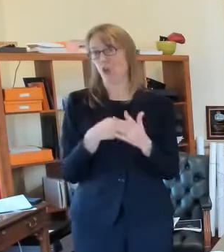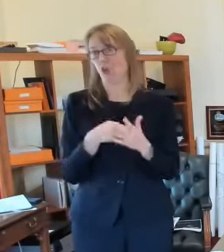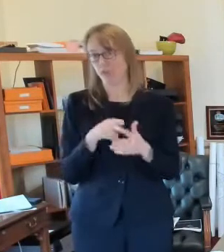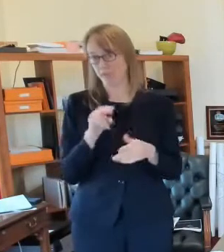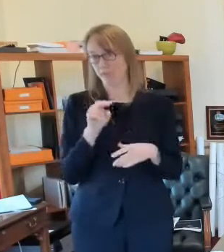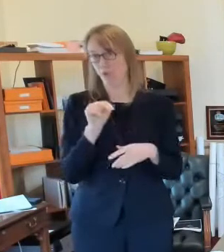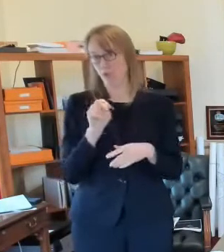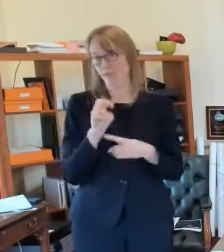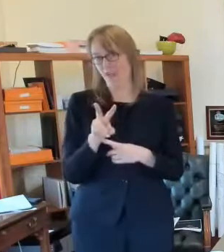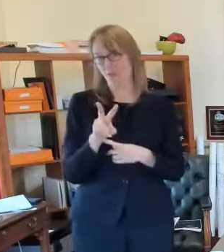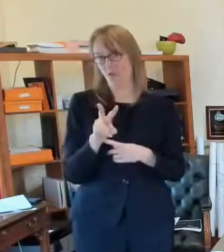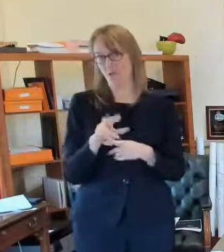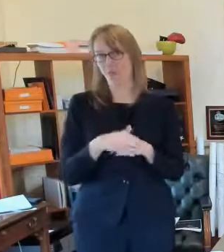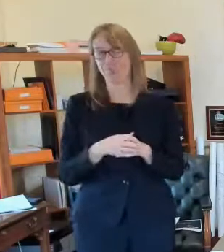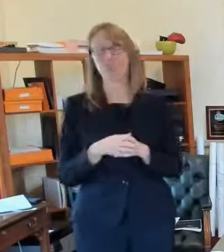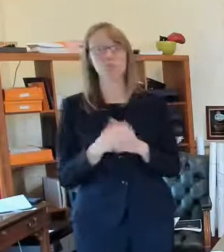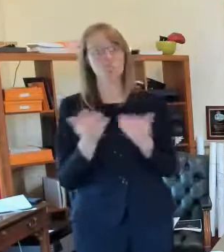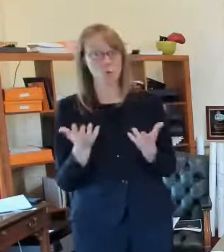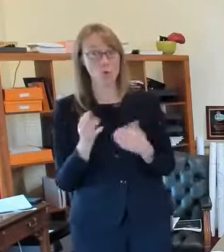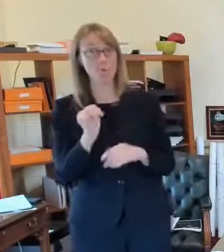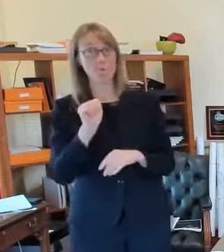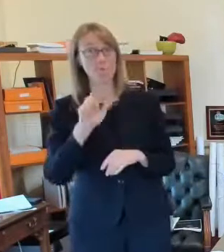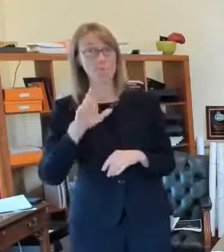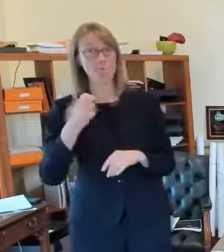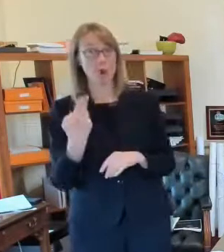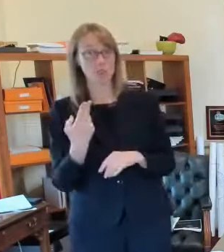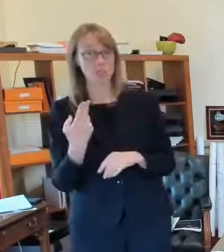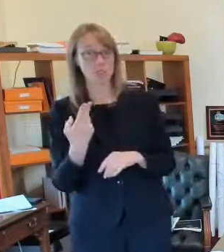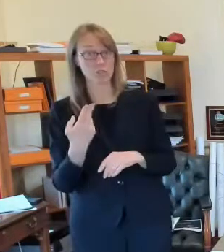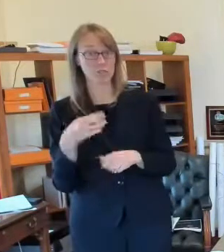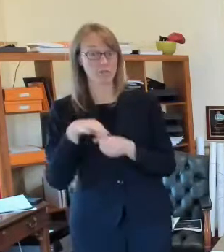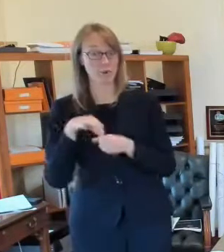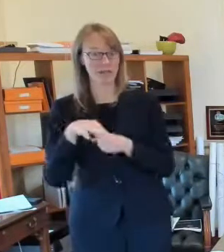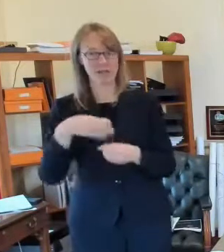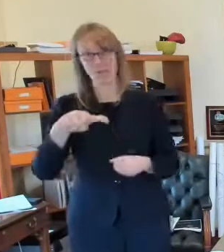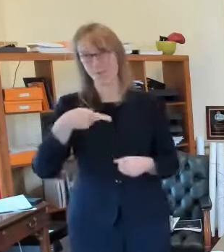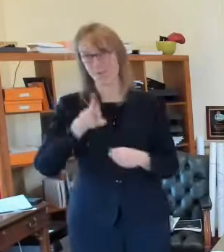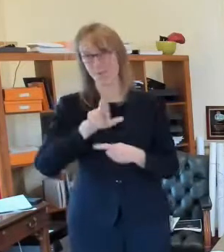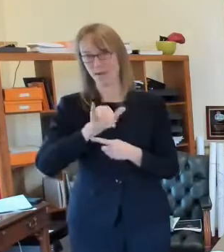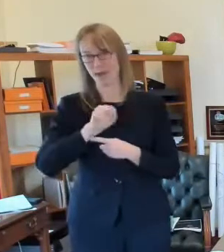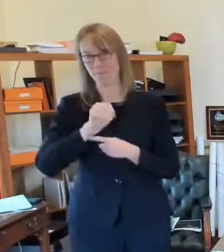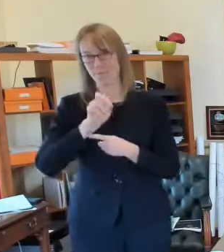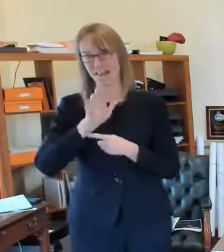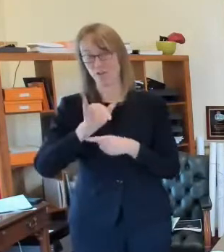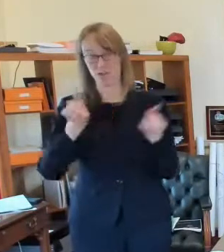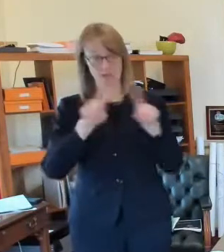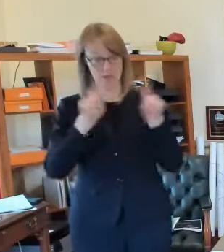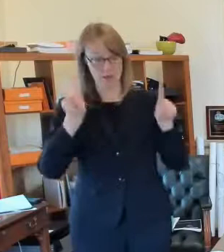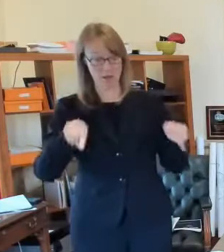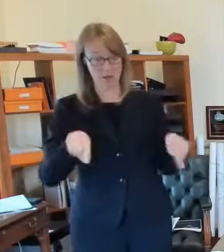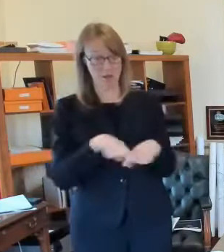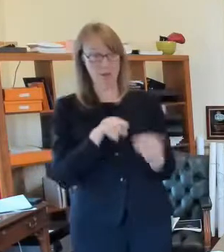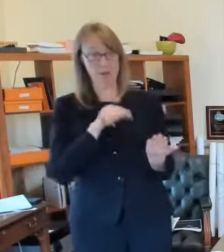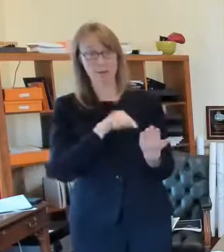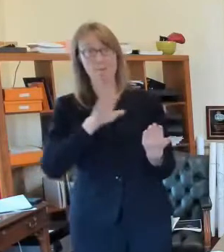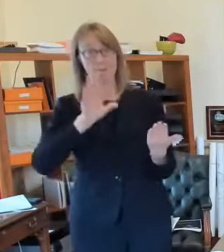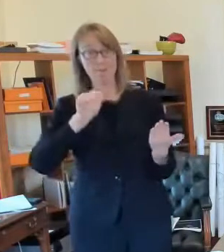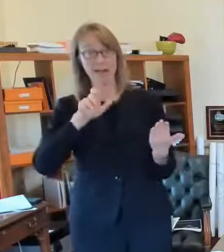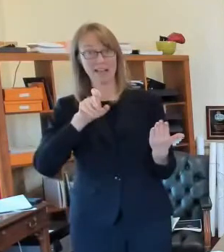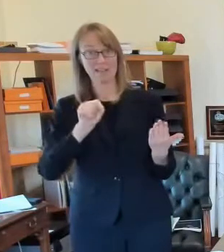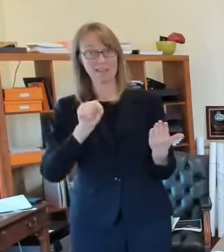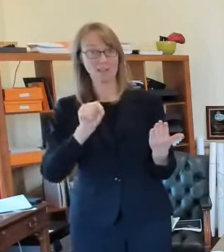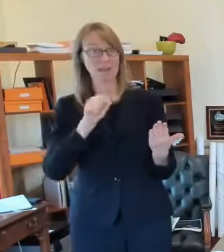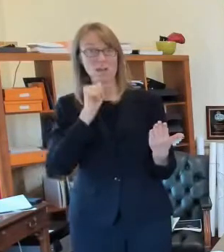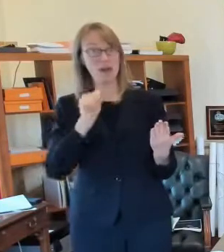are voting uh in in the primary that will now be non-partisan and we're going to